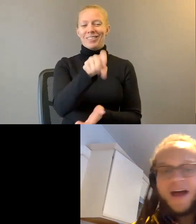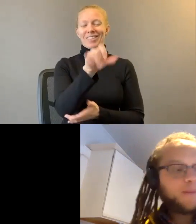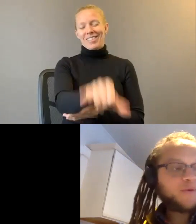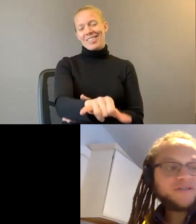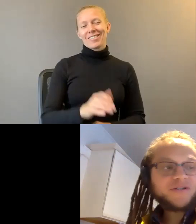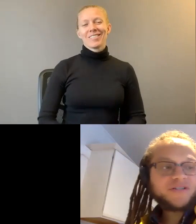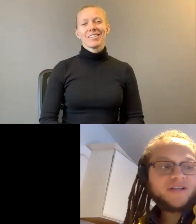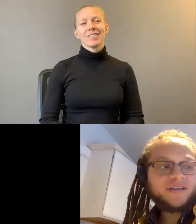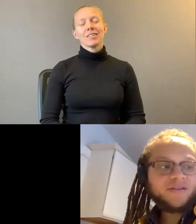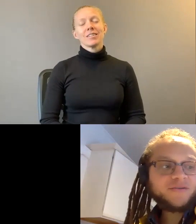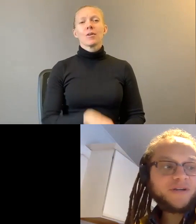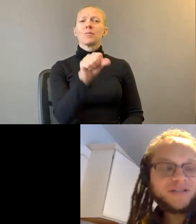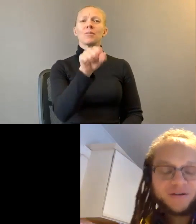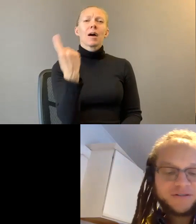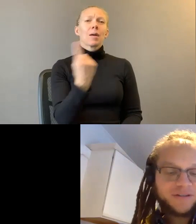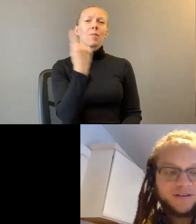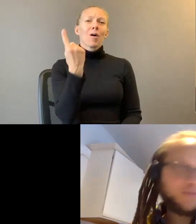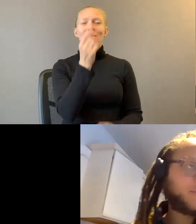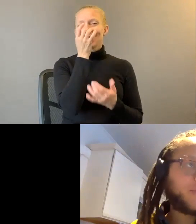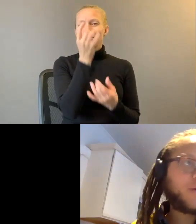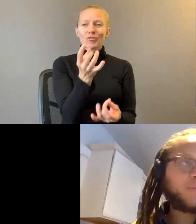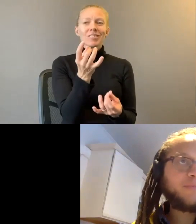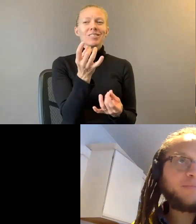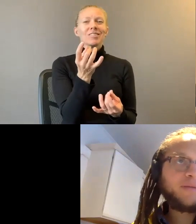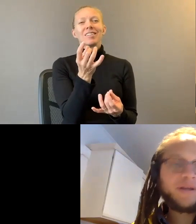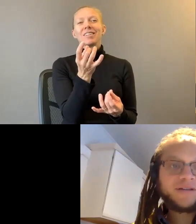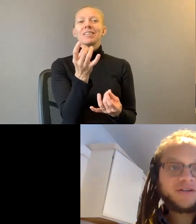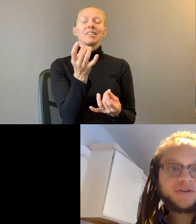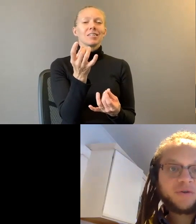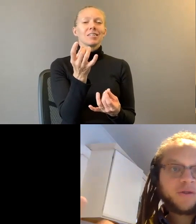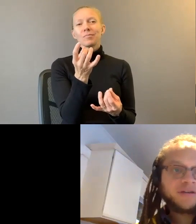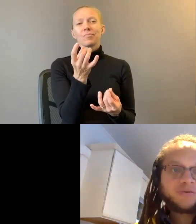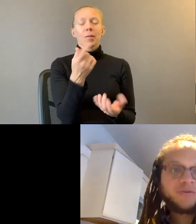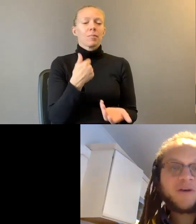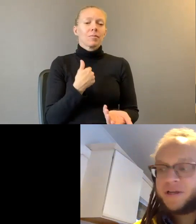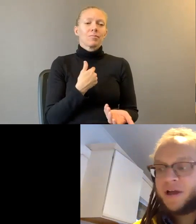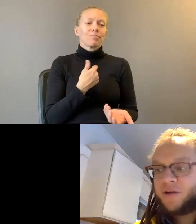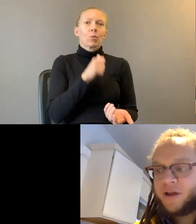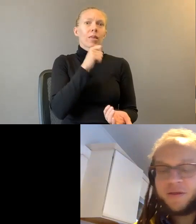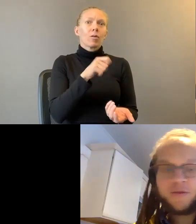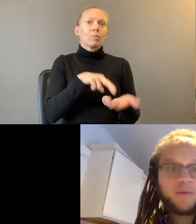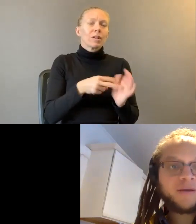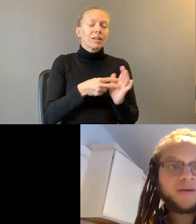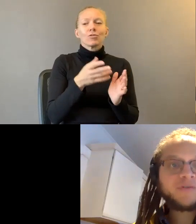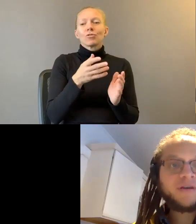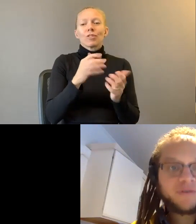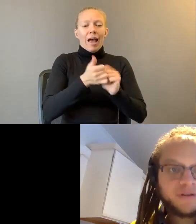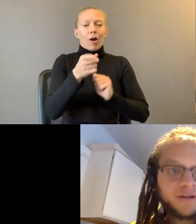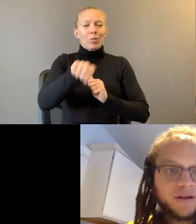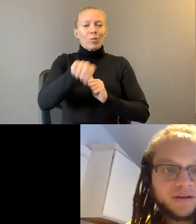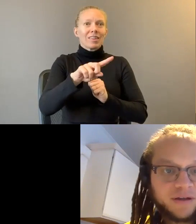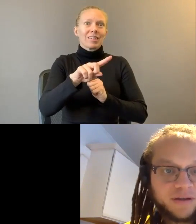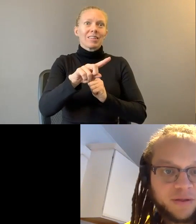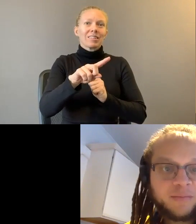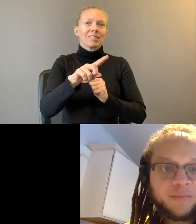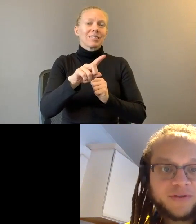And yeah, I'm always interested in these readings. I'll just, without me being intentional, things sort of come together. And I think the body was definitely